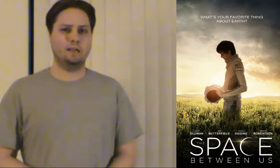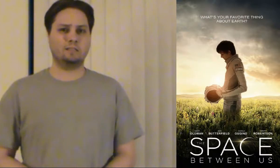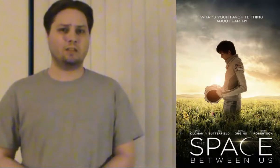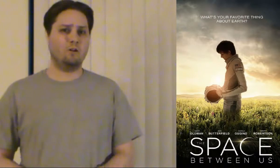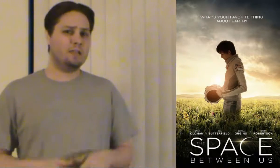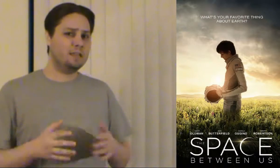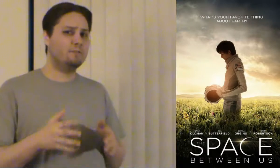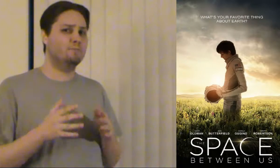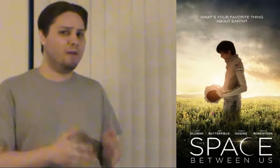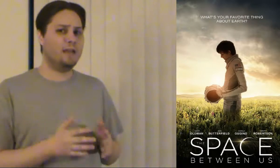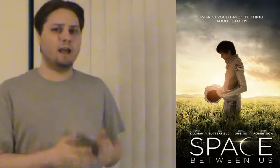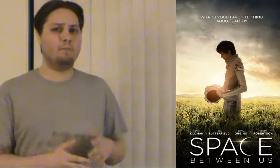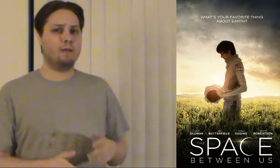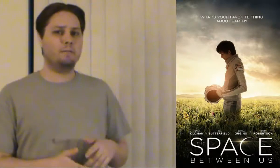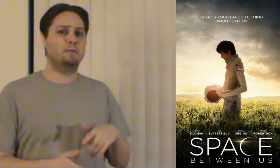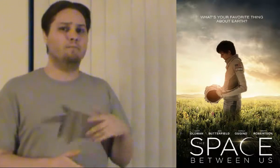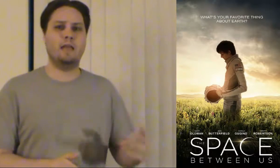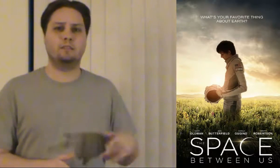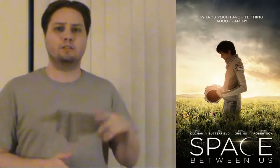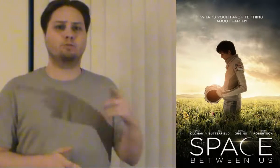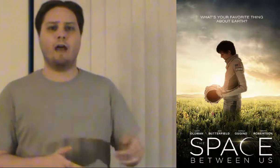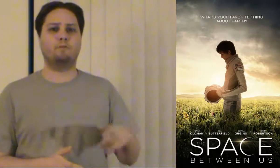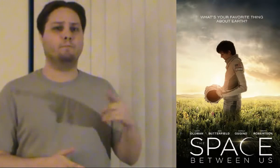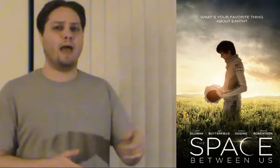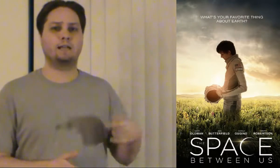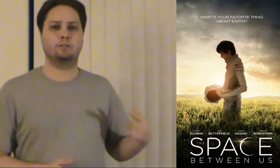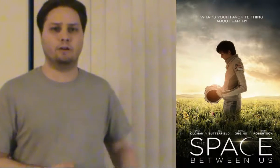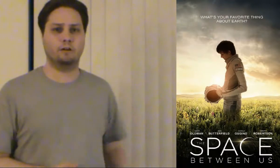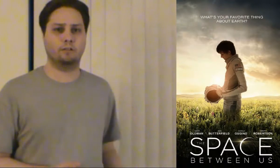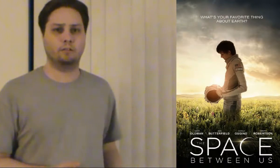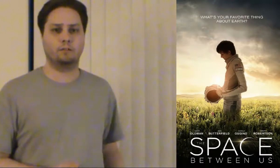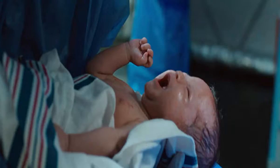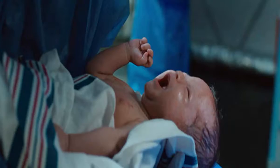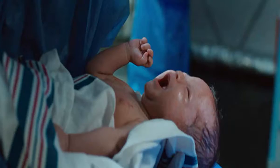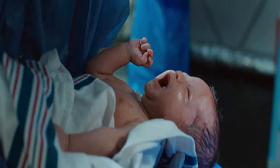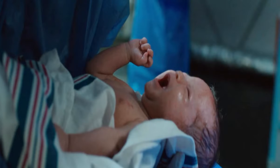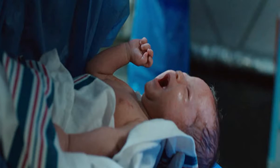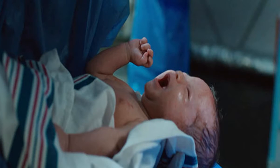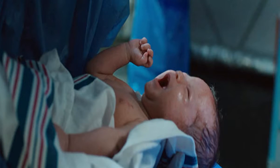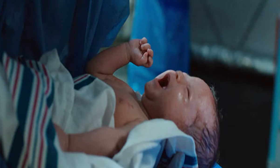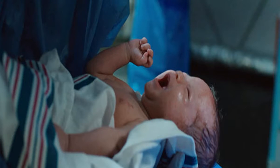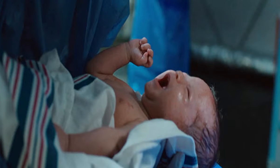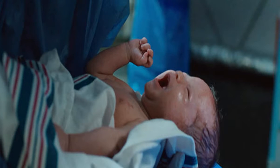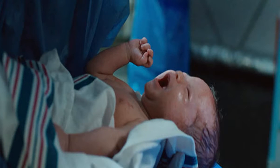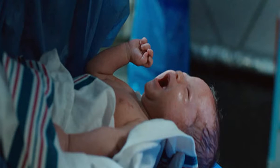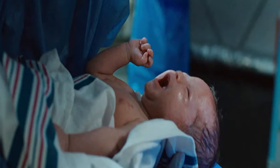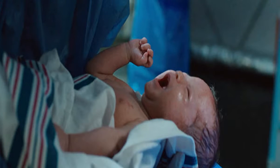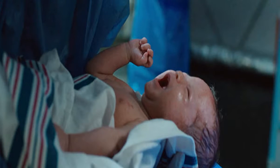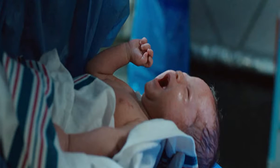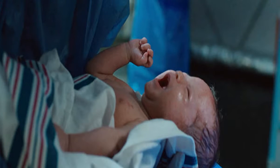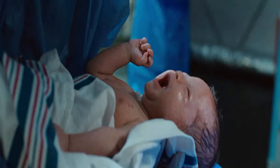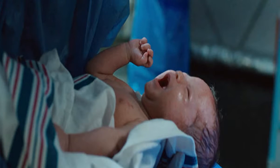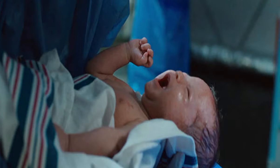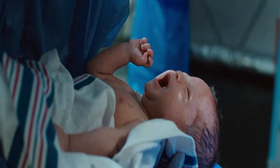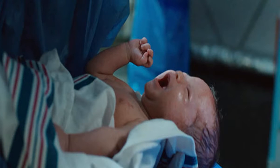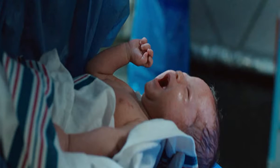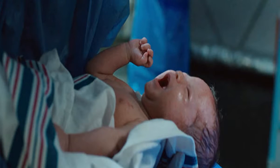and so he may not be able to make the travel back to Earth. So the executives have to make a decision and have to keep this kid